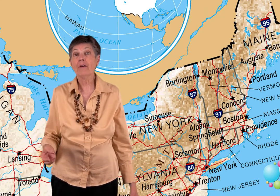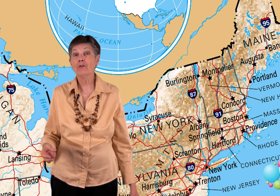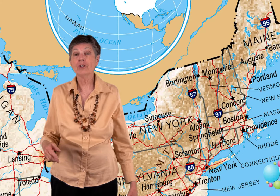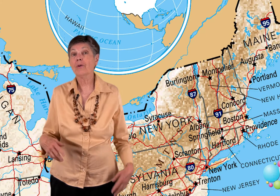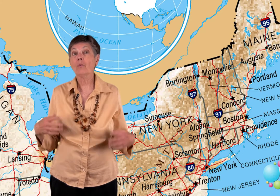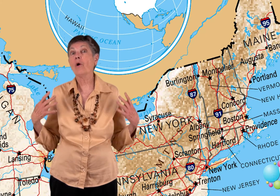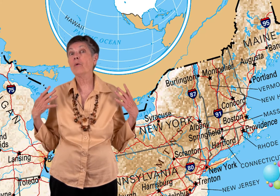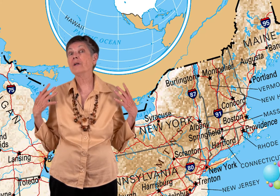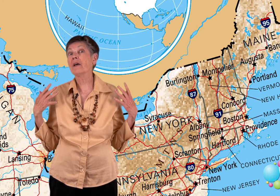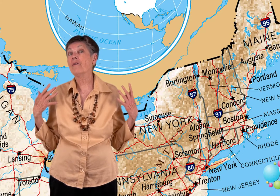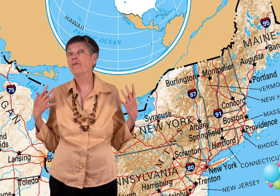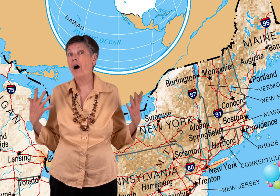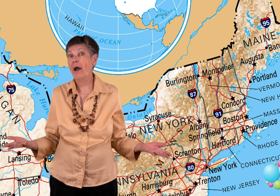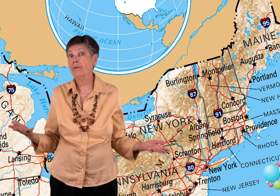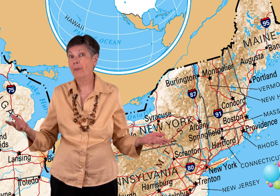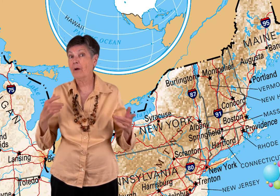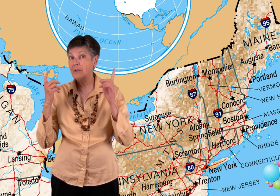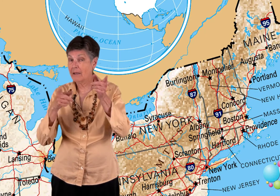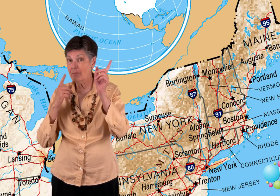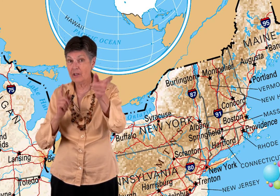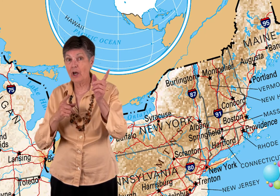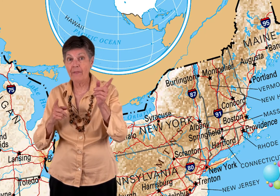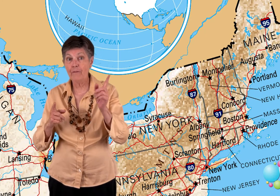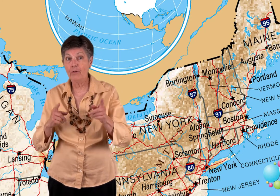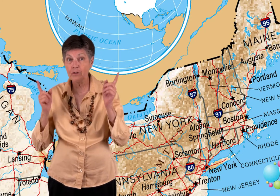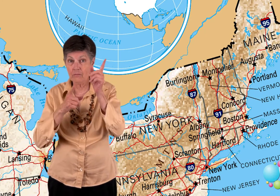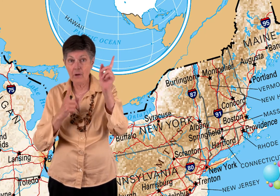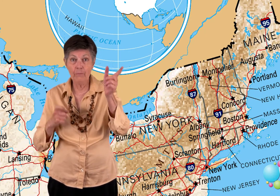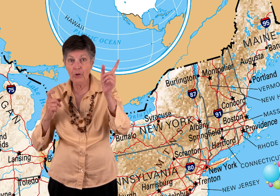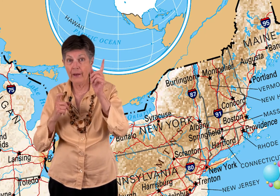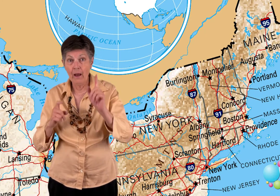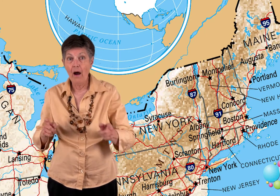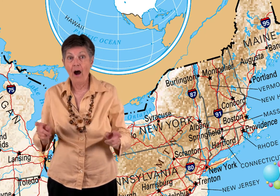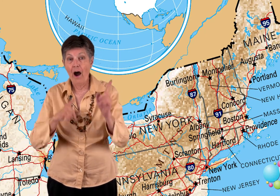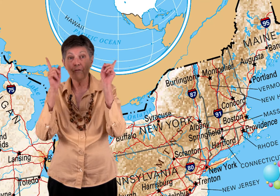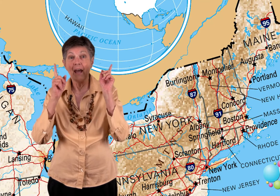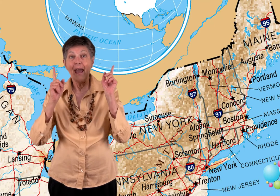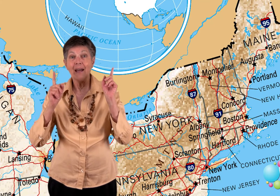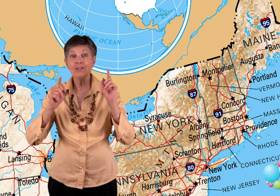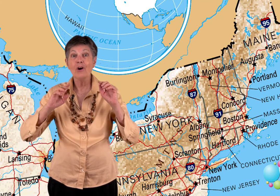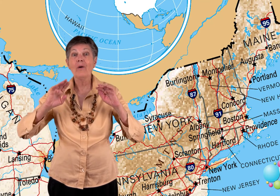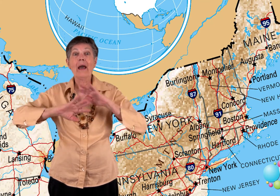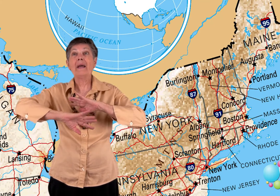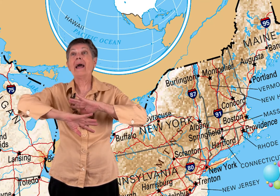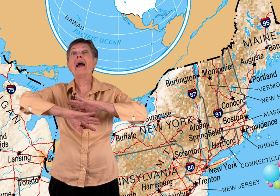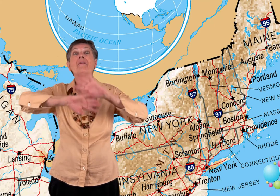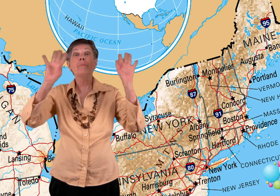Revolutionary War was fought. You know, they shot that first bullet off, and so, I mean, everybody